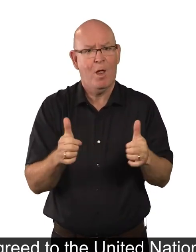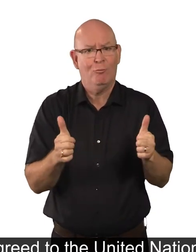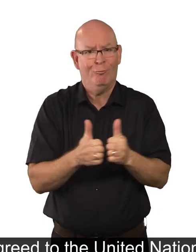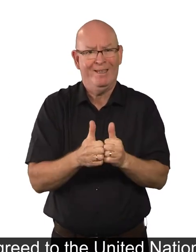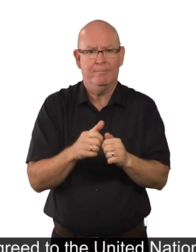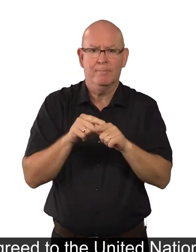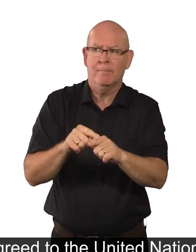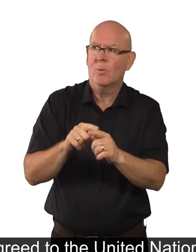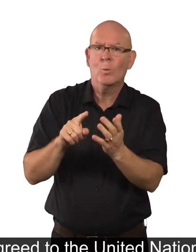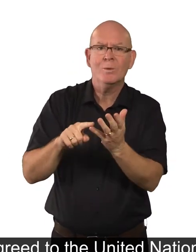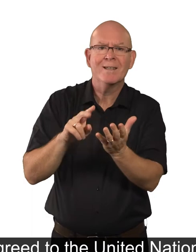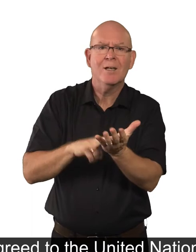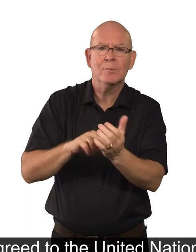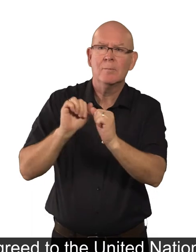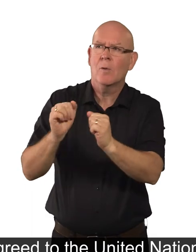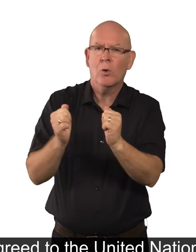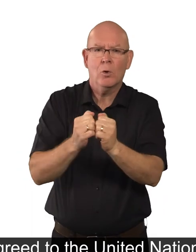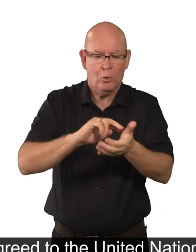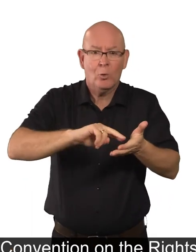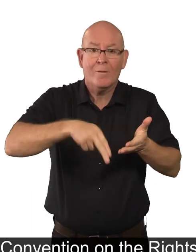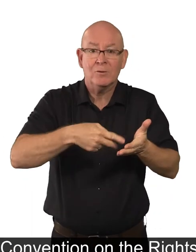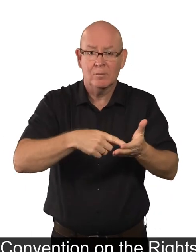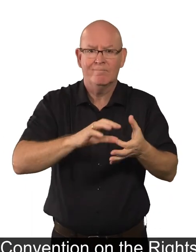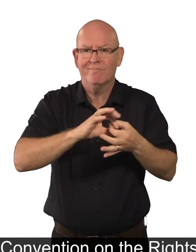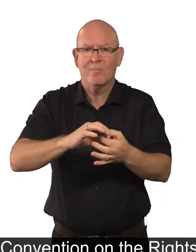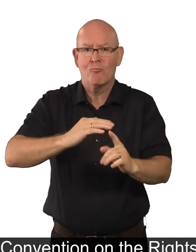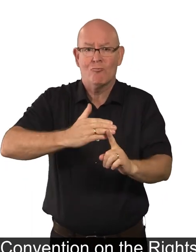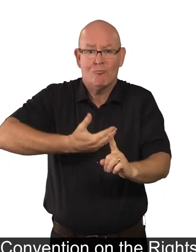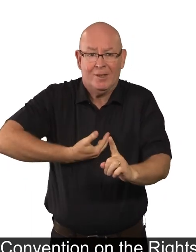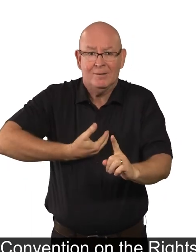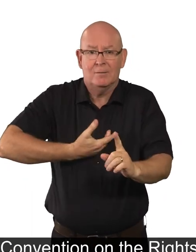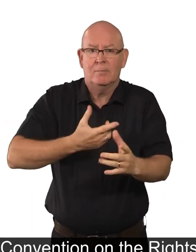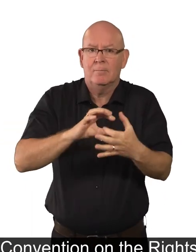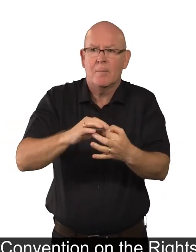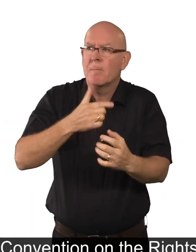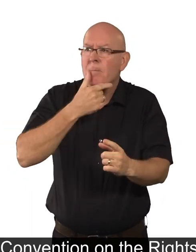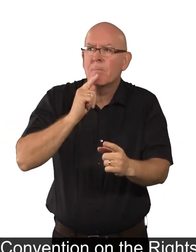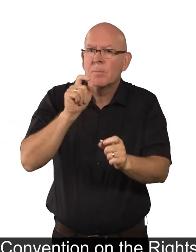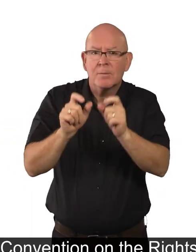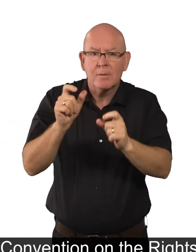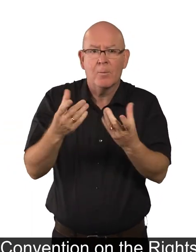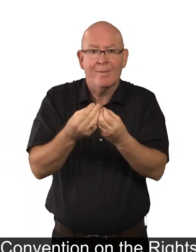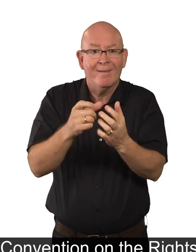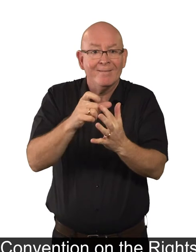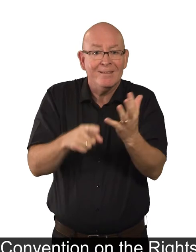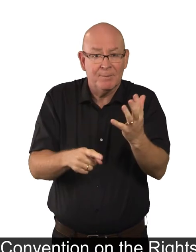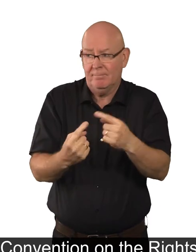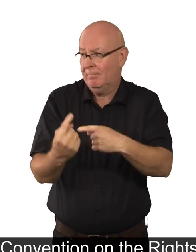agreed to the United Nations Convention on the Rights of Persons with Disabilities in 2009.